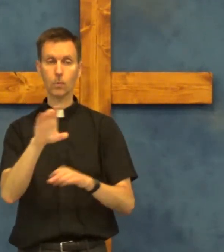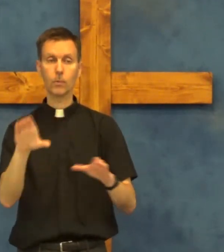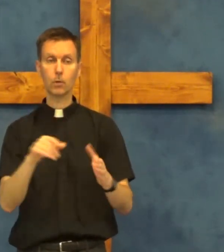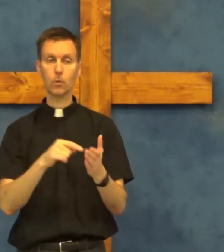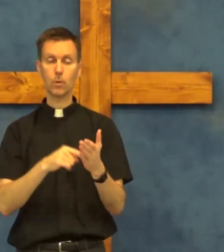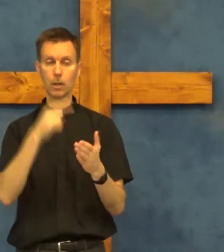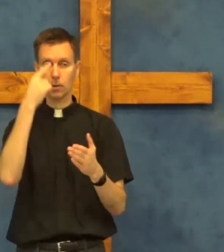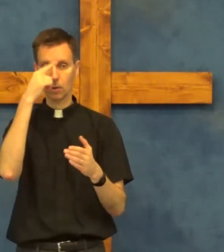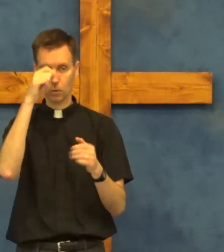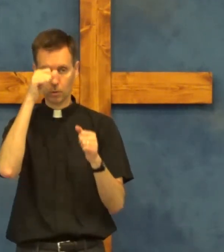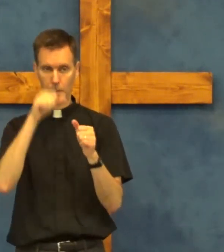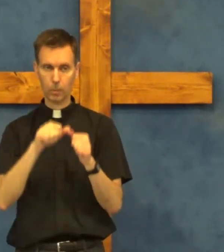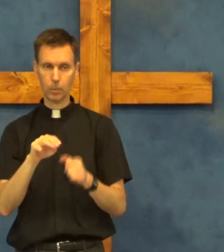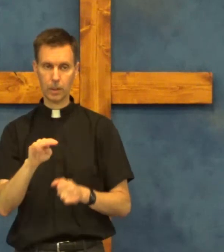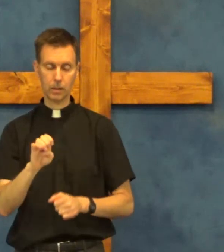do this remember me